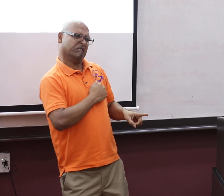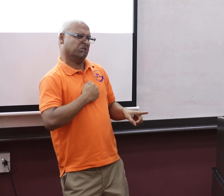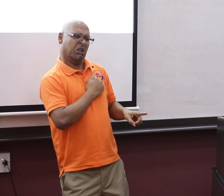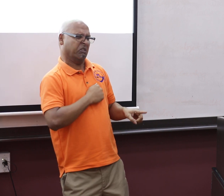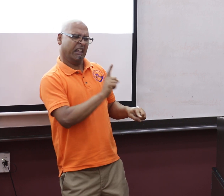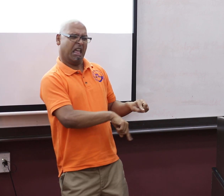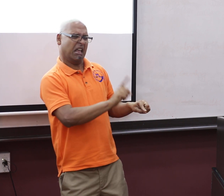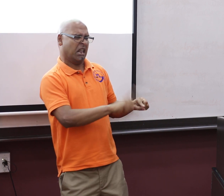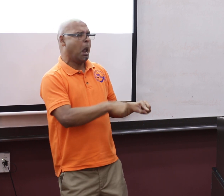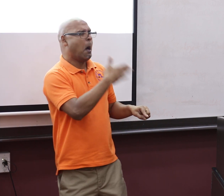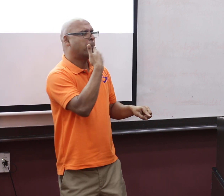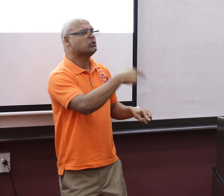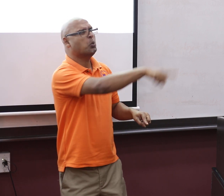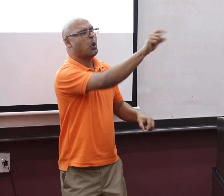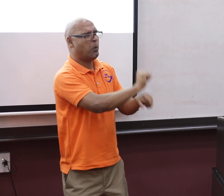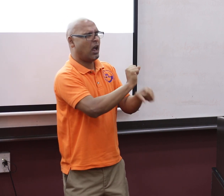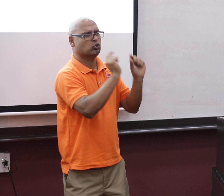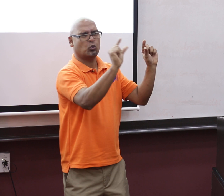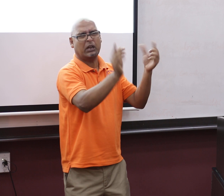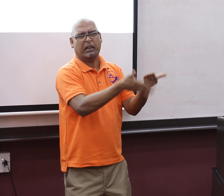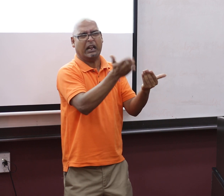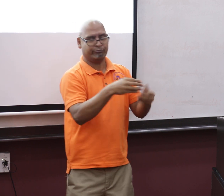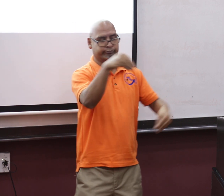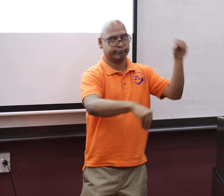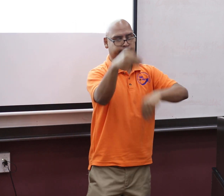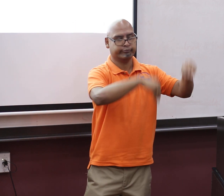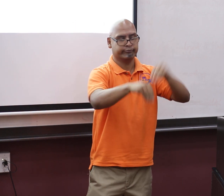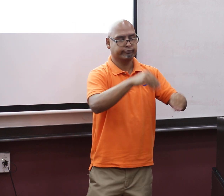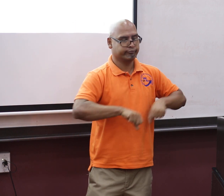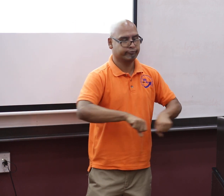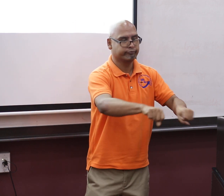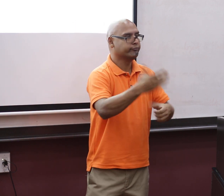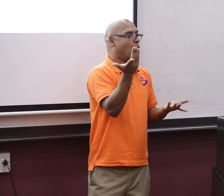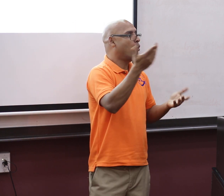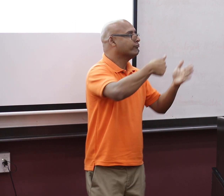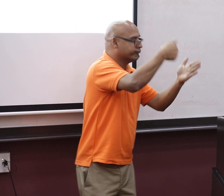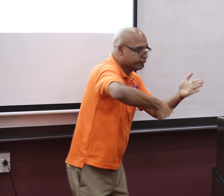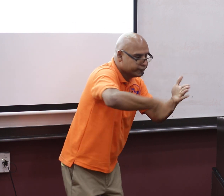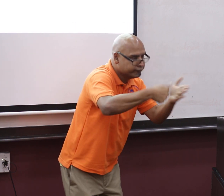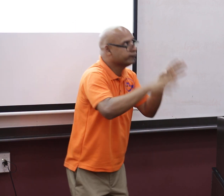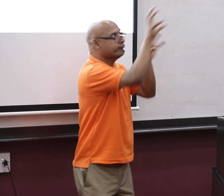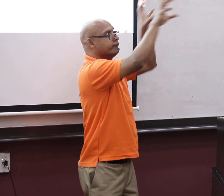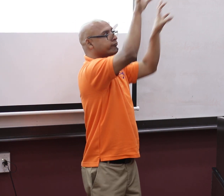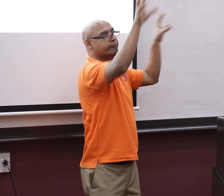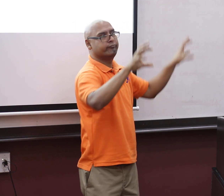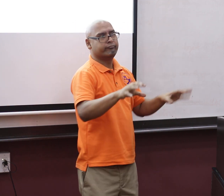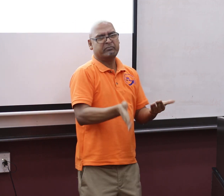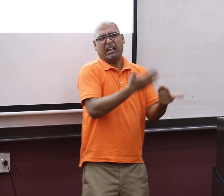And there, it's clear that there is no equality. People tell Deaf people that that's all they are capable of doing. Packing bags, packing them, packing